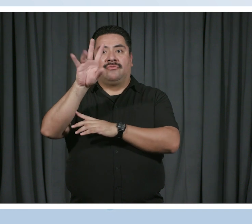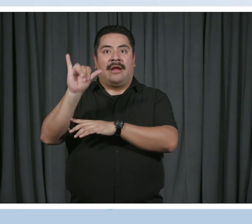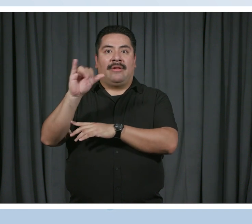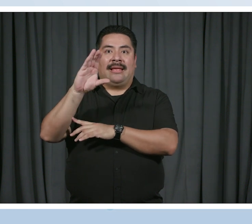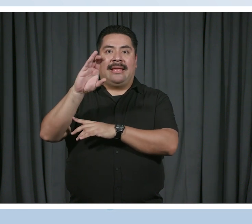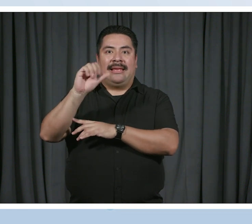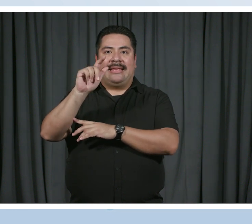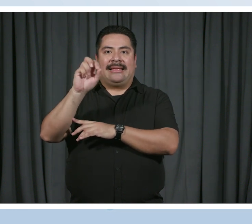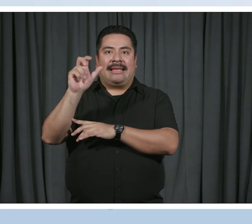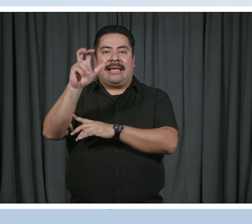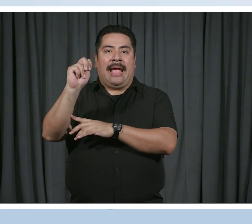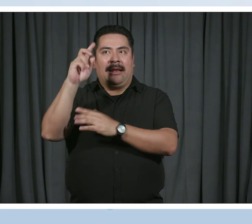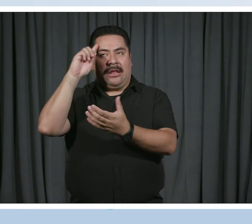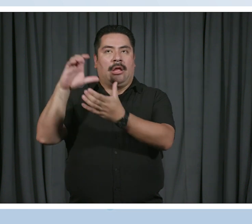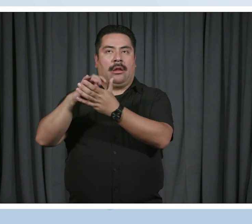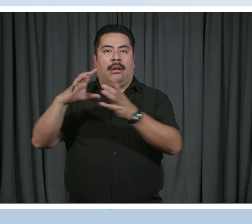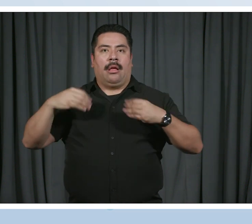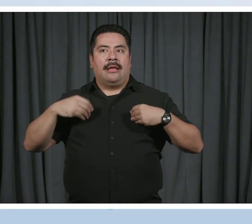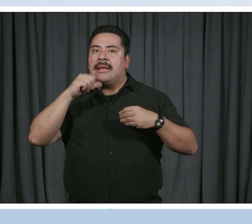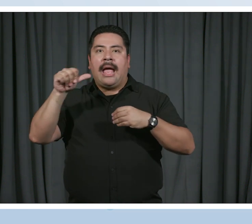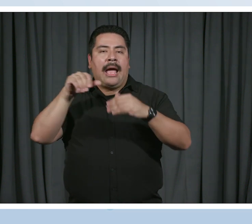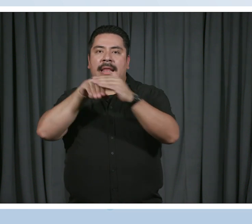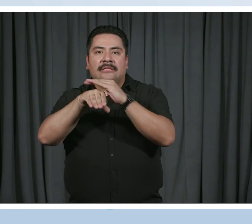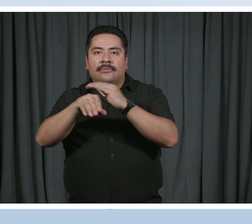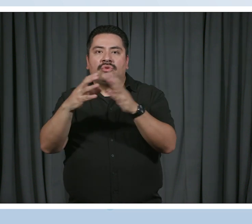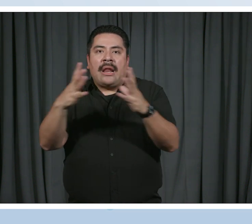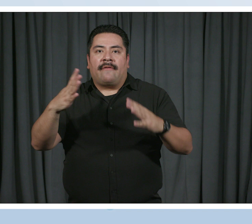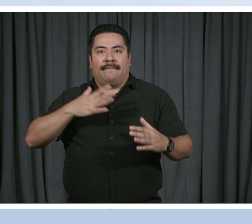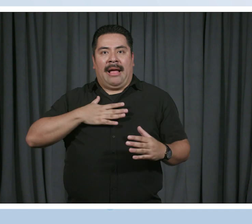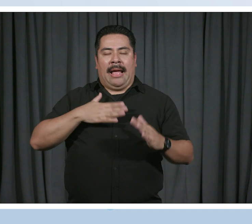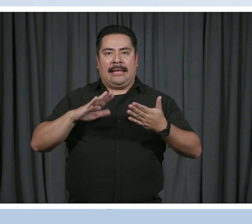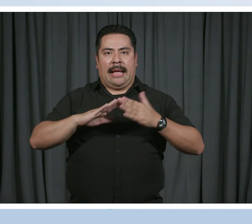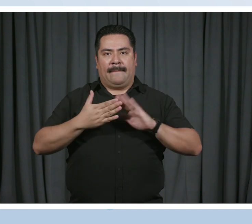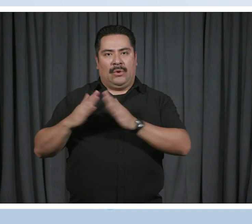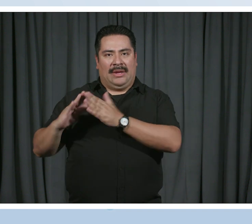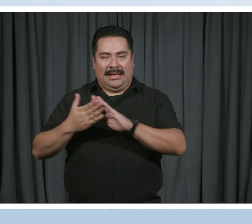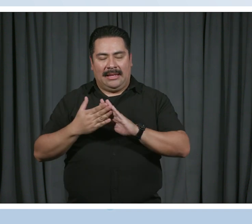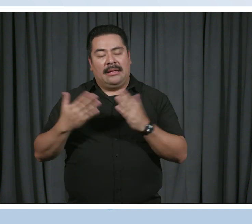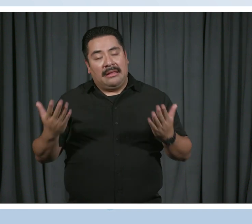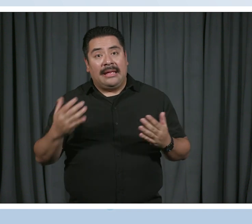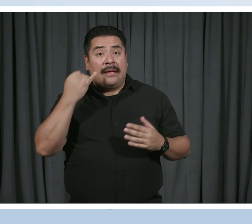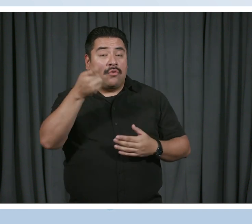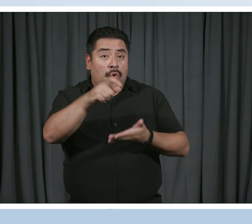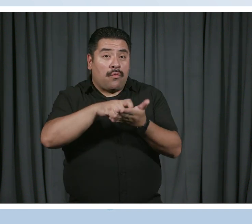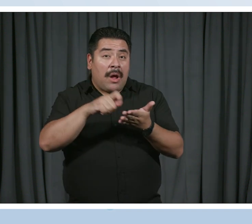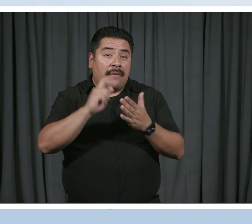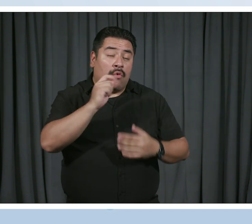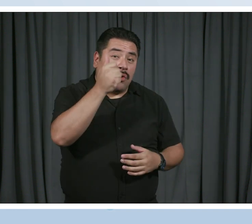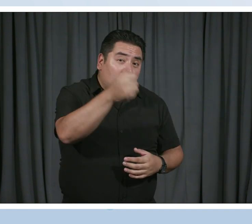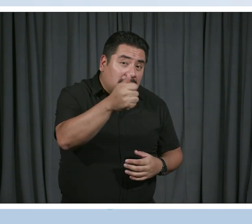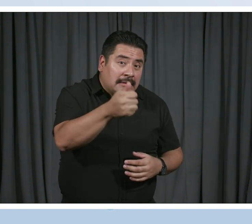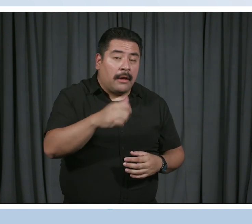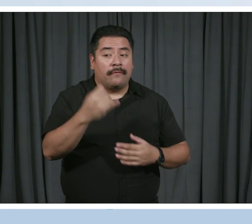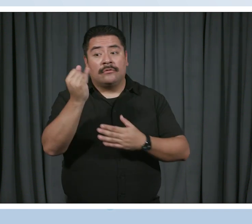often not super accessible to a lot of my communities. So I would say like, if you're writing for yourself, or